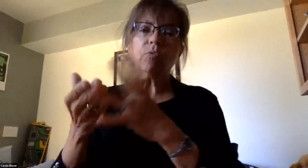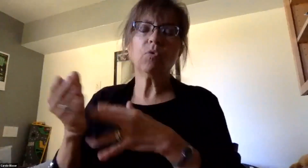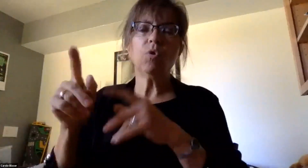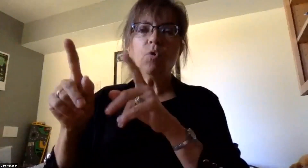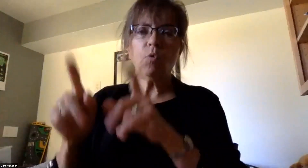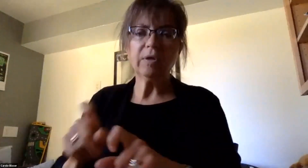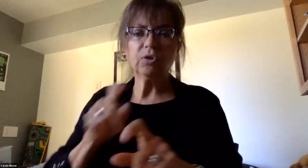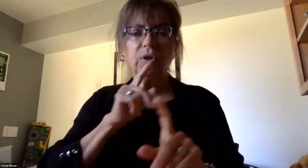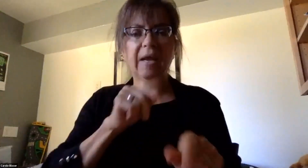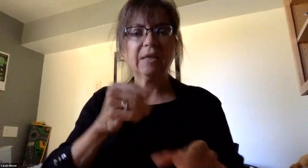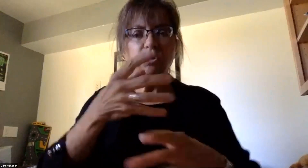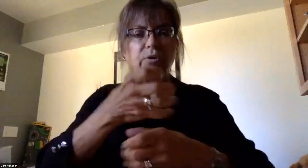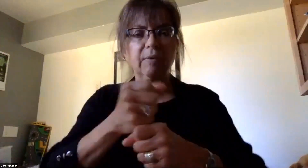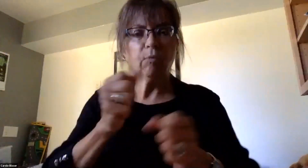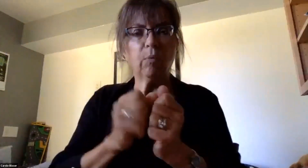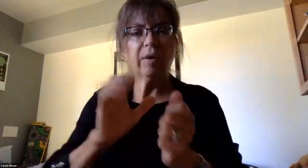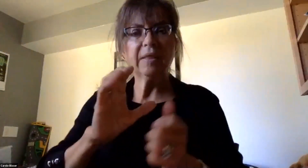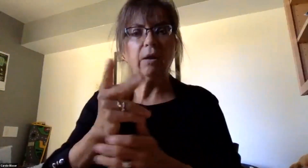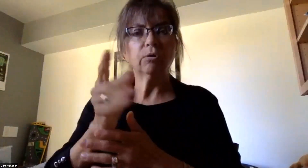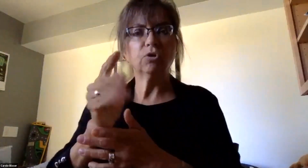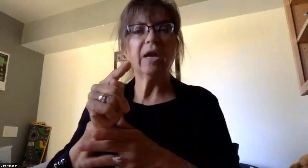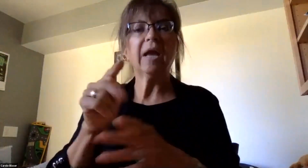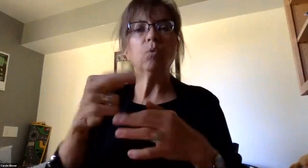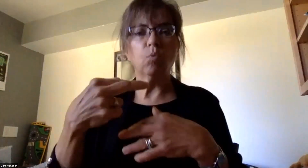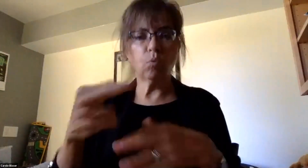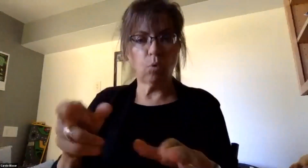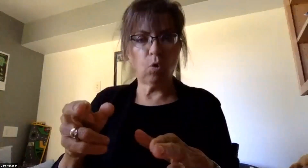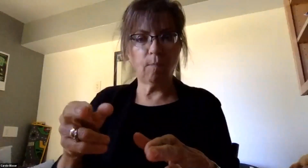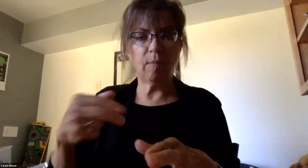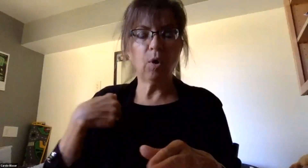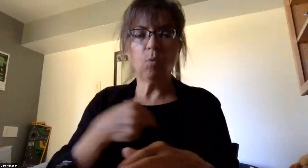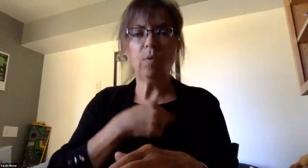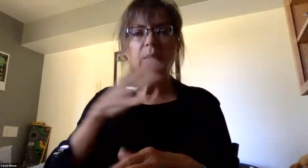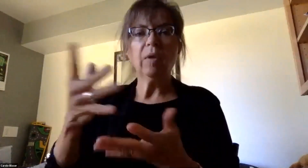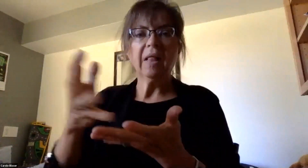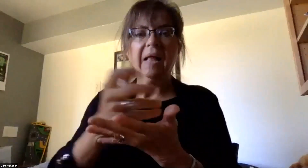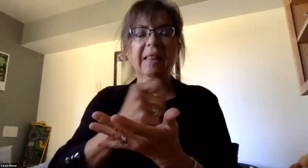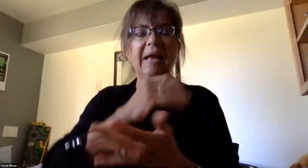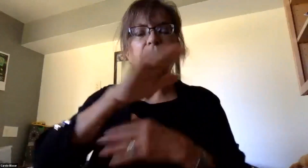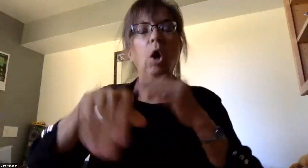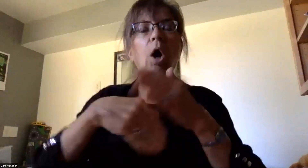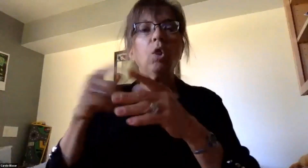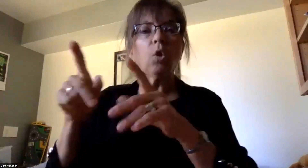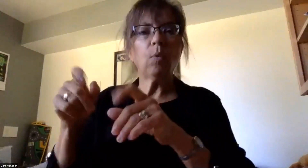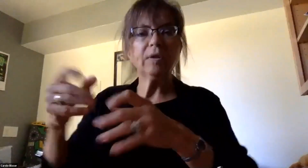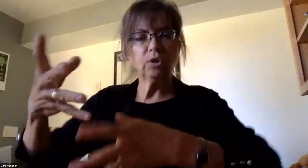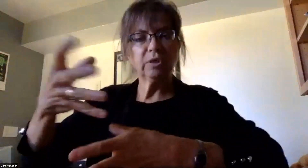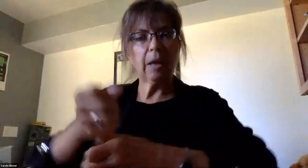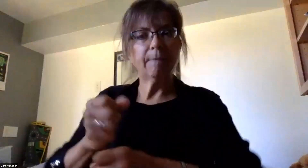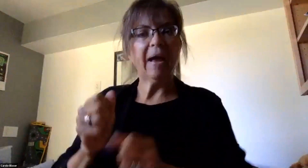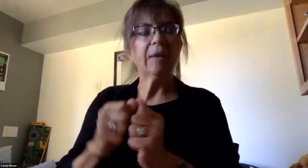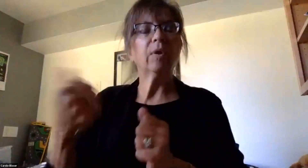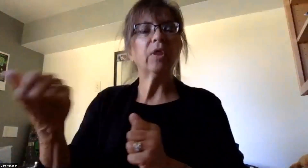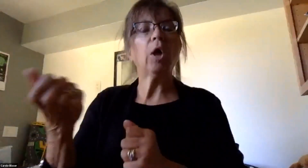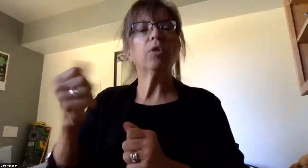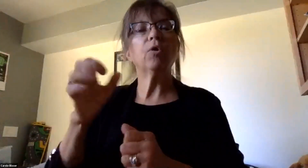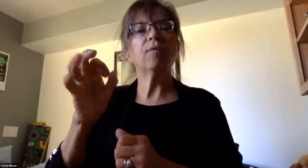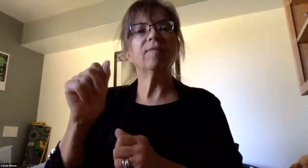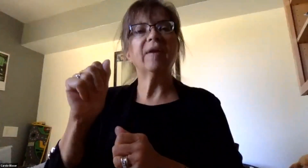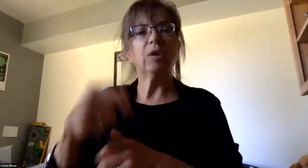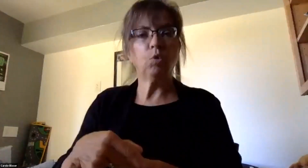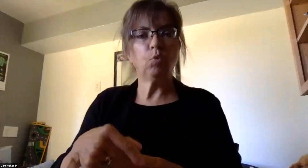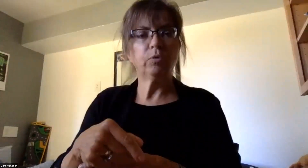summary part with our chat room here on Zoom. Again, we will collect all of these questions and we'll combine them with our other frequently asked questions